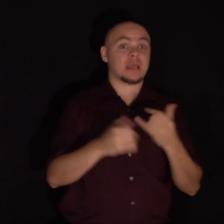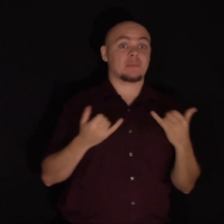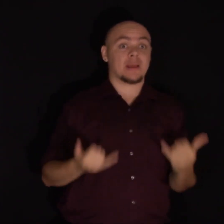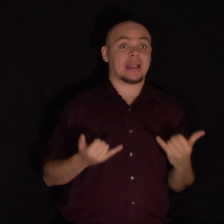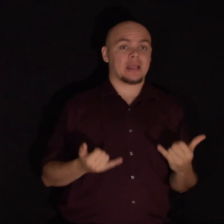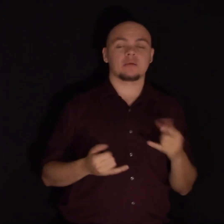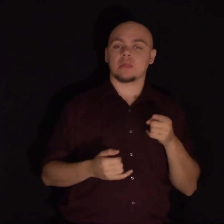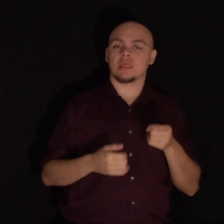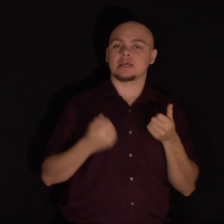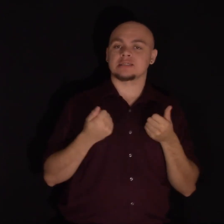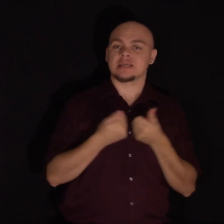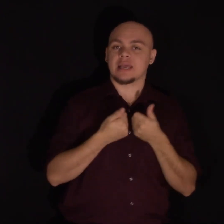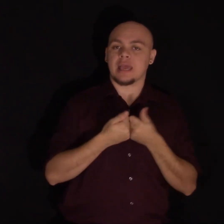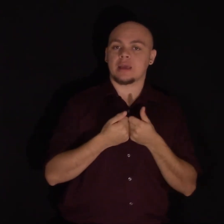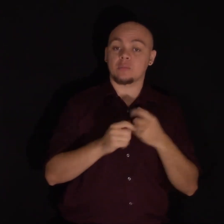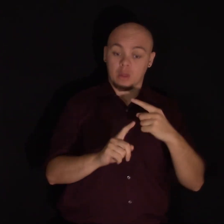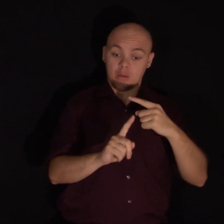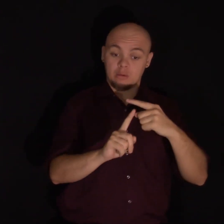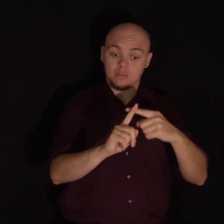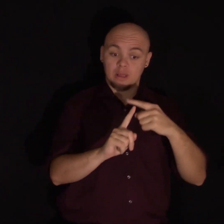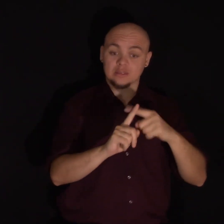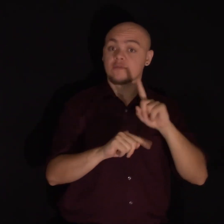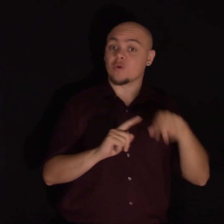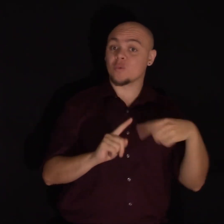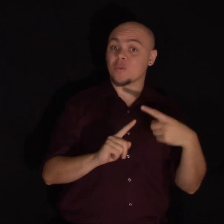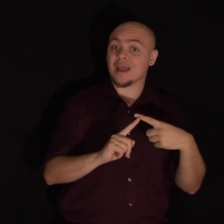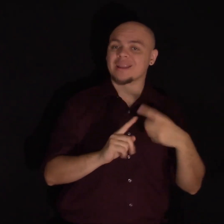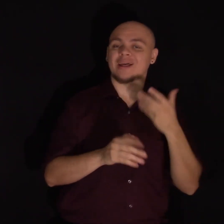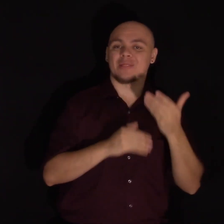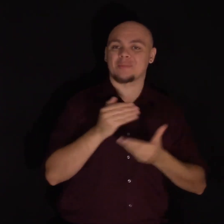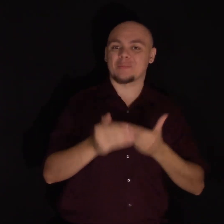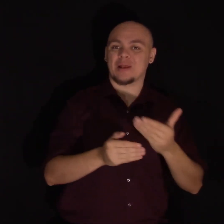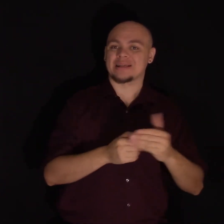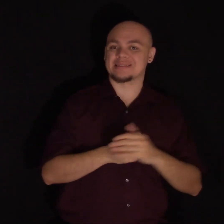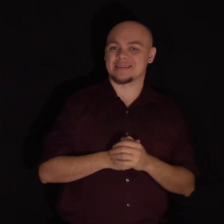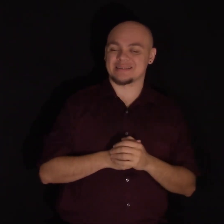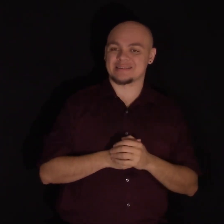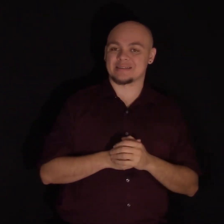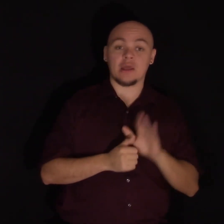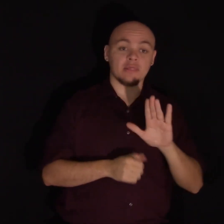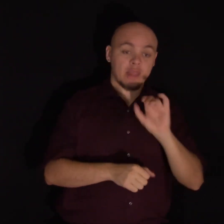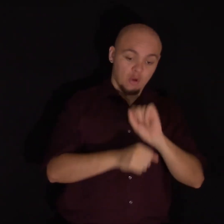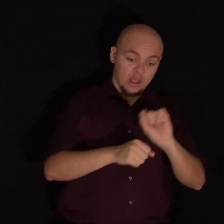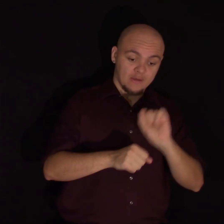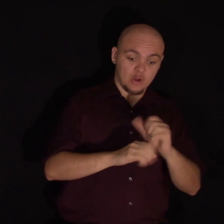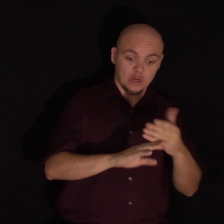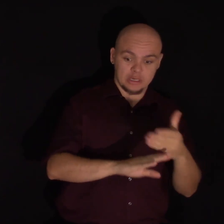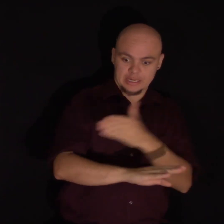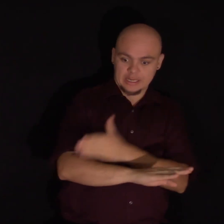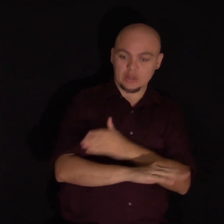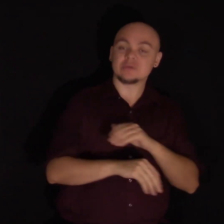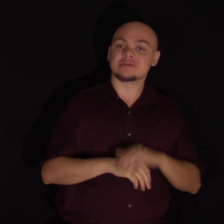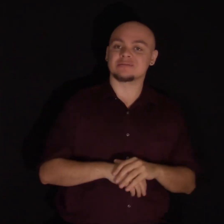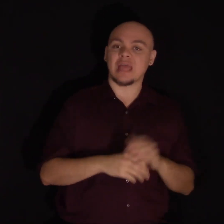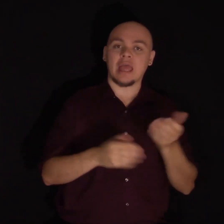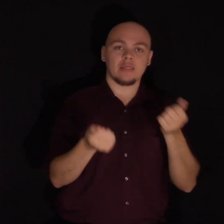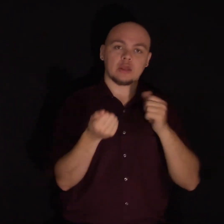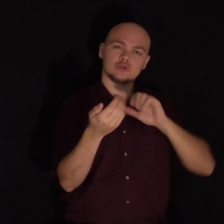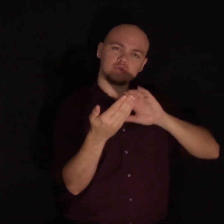this game rewarded process. And we got more effort, more strategies,